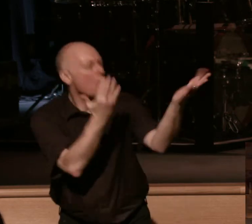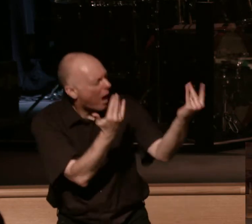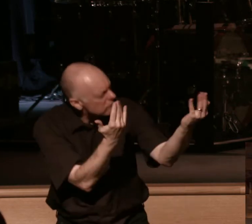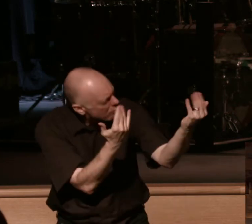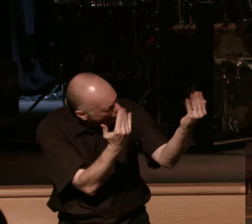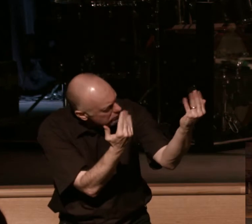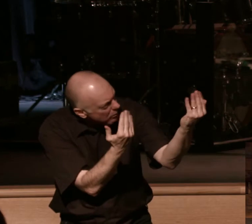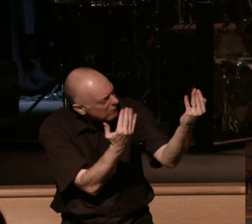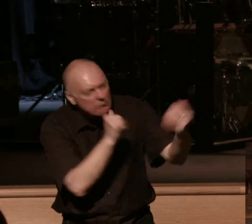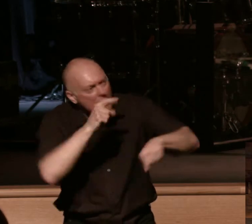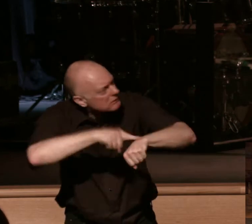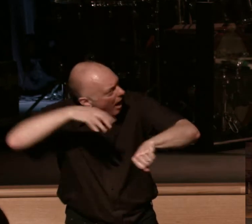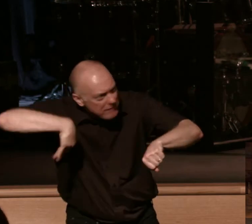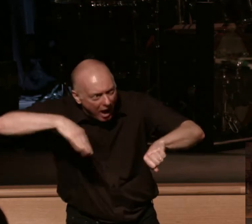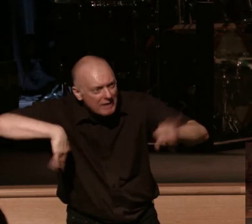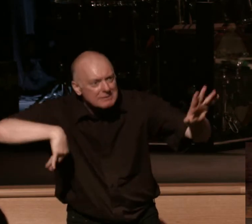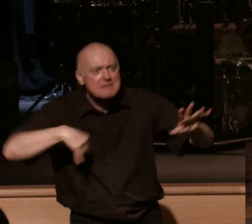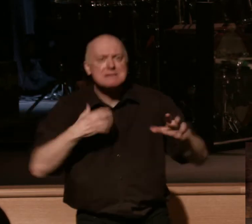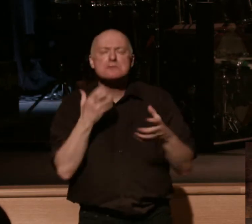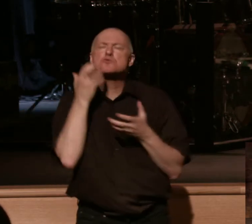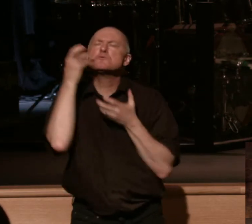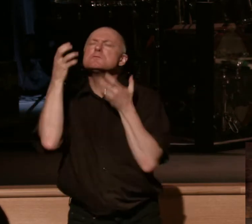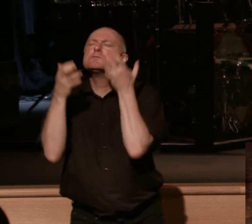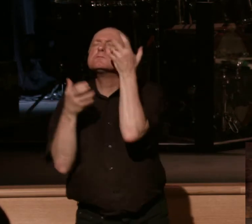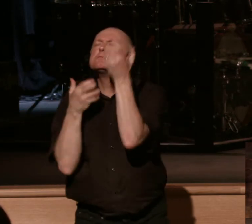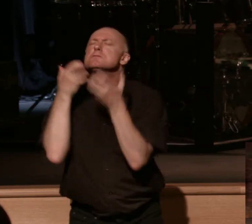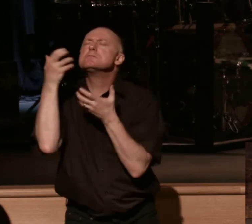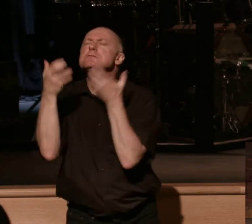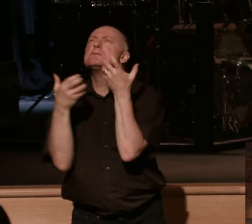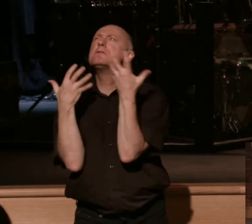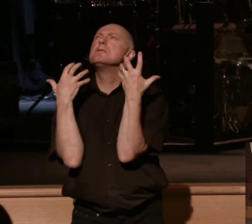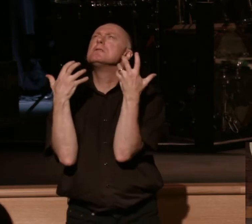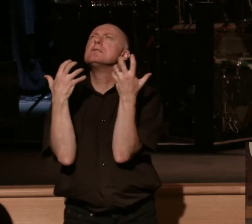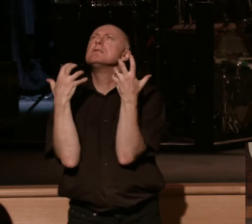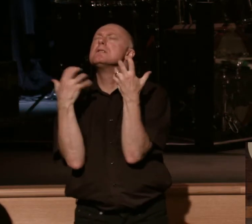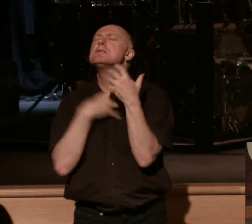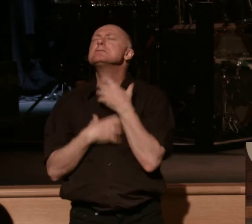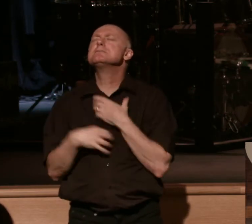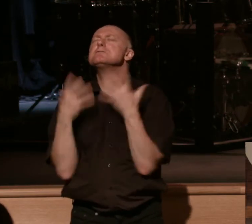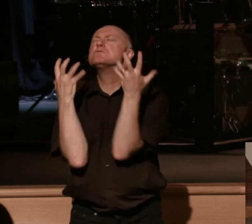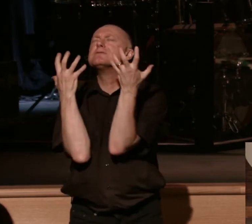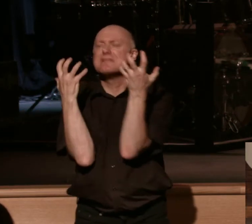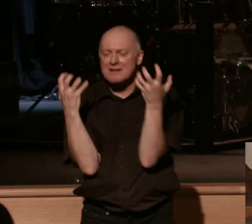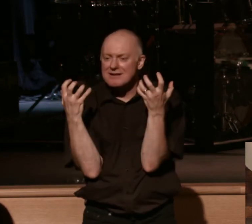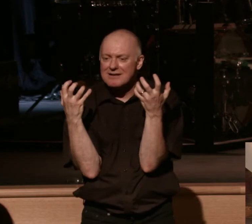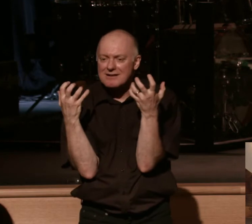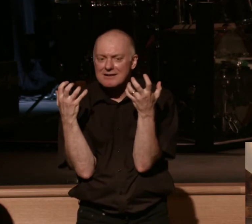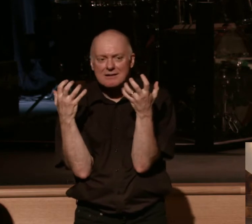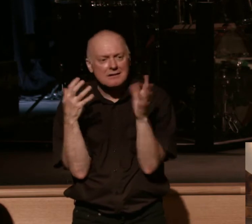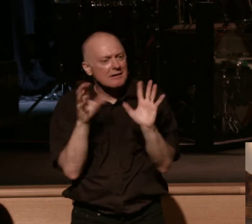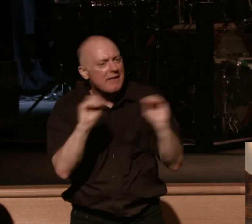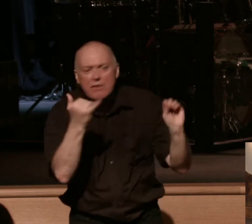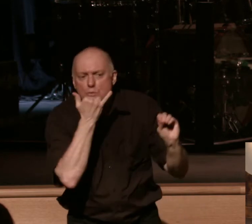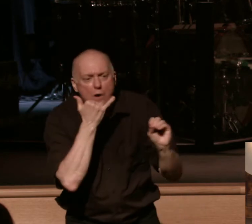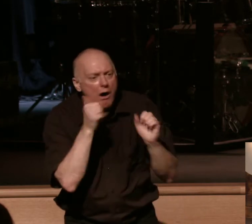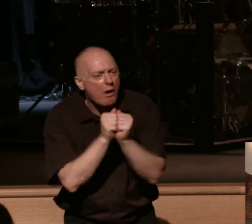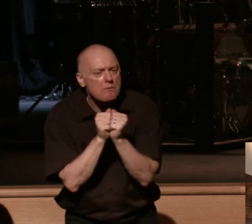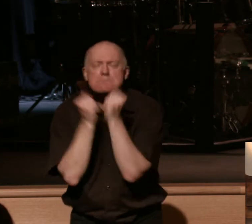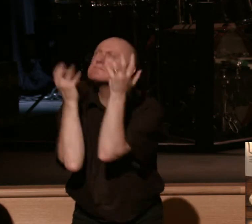yet is it time yet and you groan and you long listen listen it's right to groan it's right